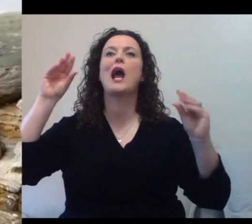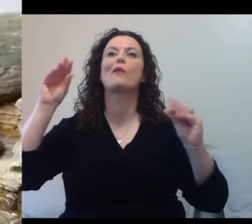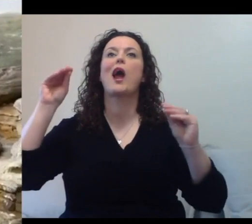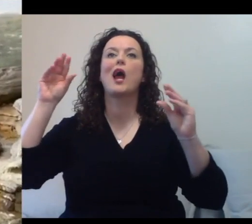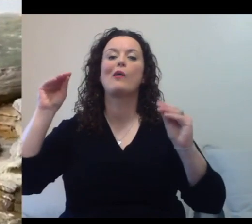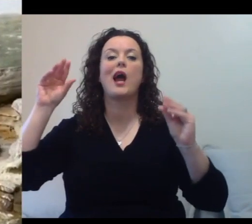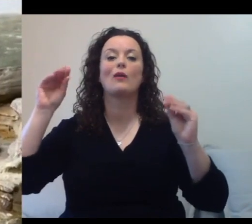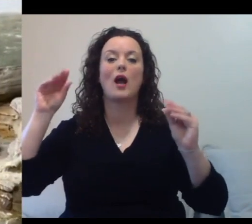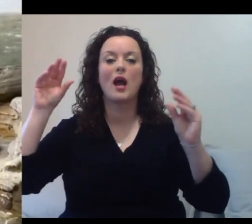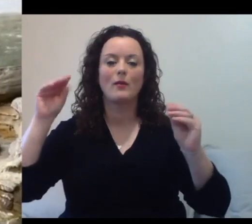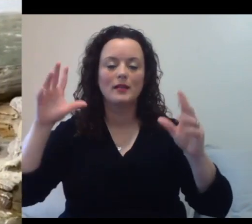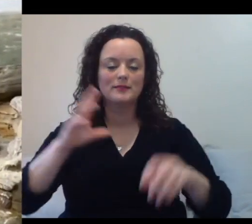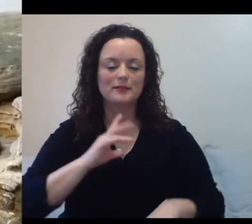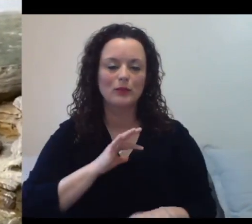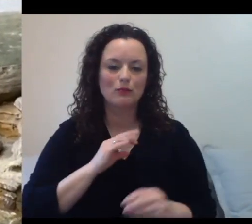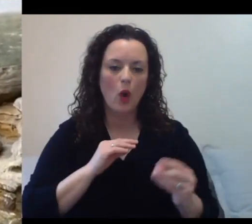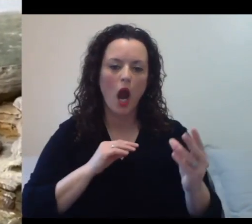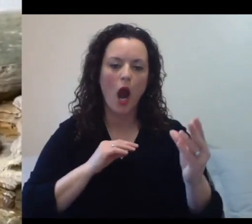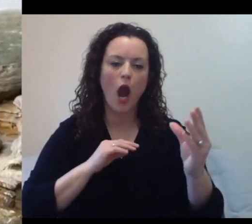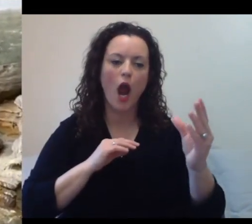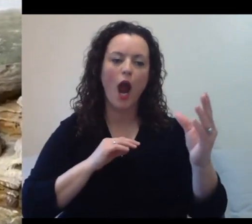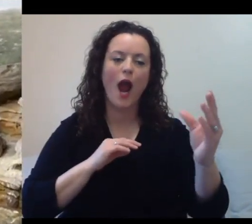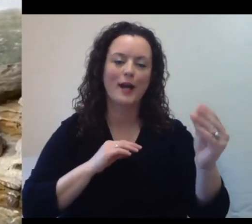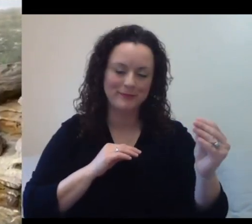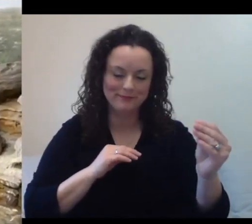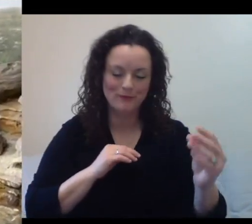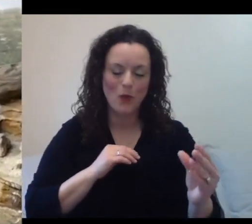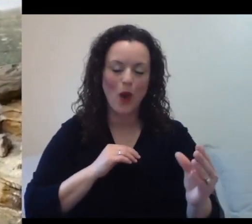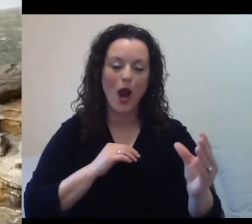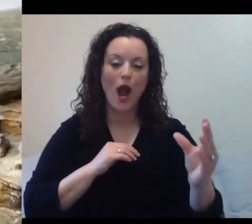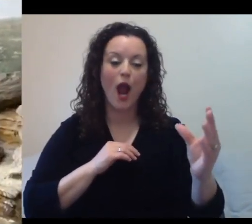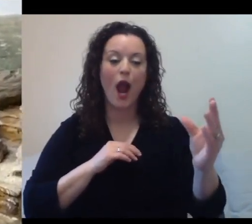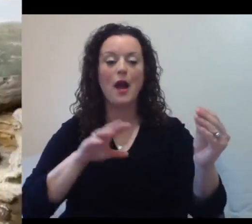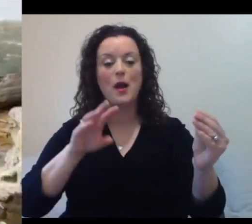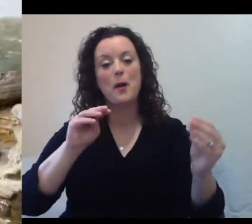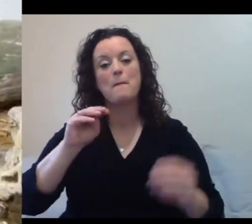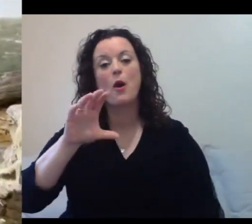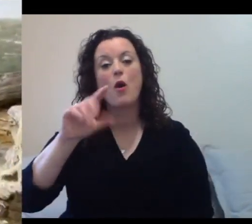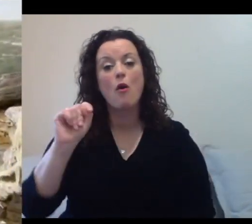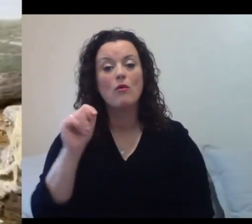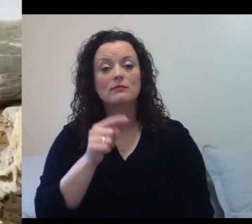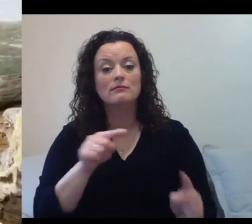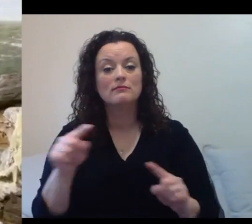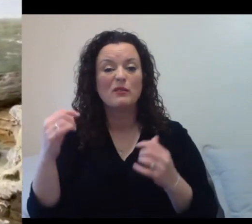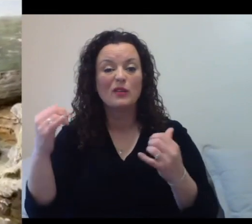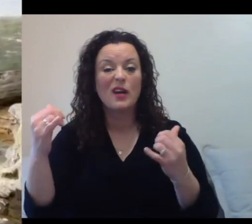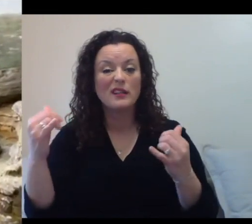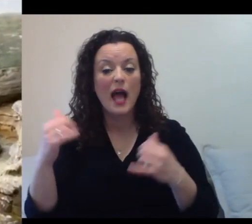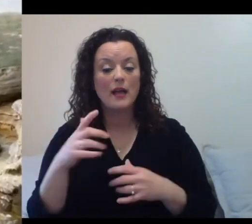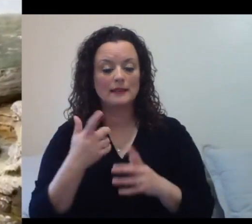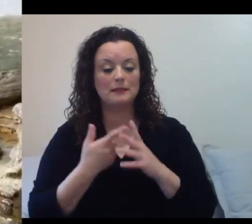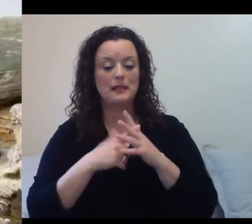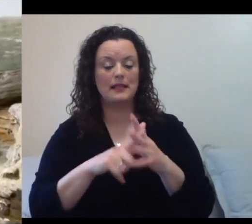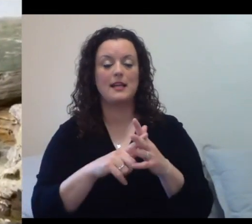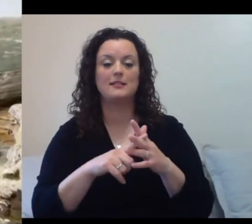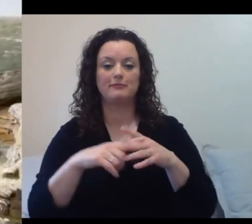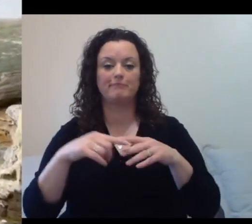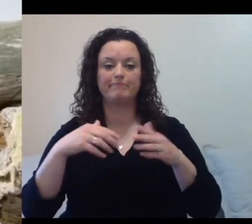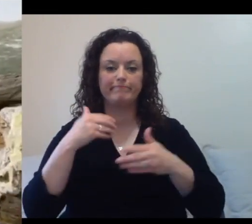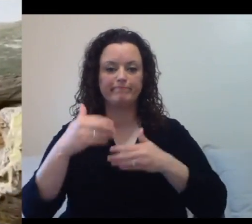we're going through the molds, this is one of the beginning stages of our breeding season. So after the kings go through mold, they're going to